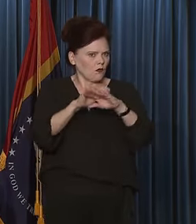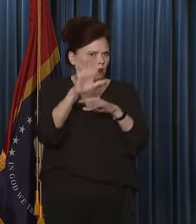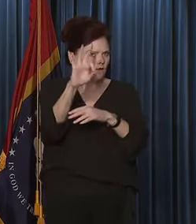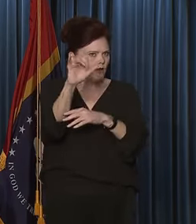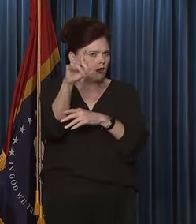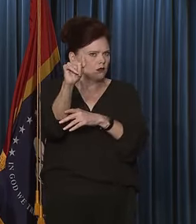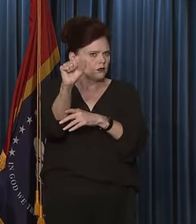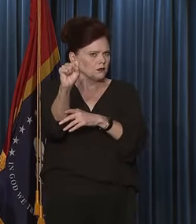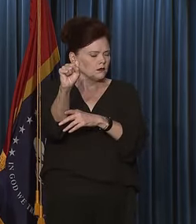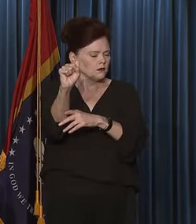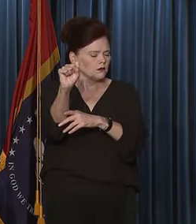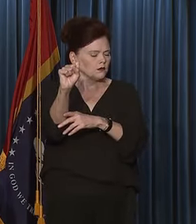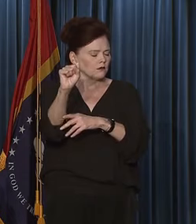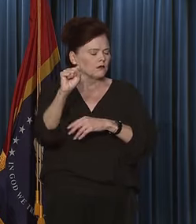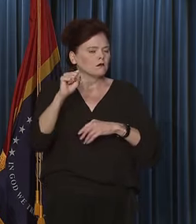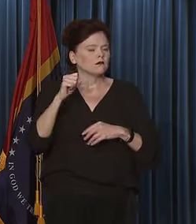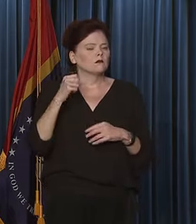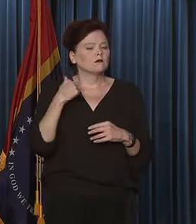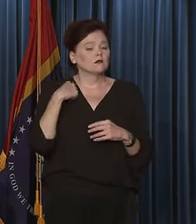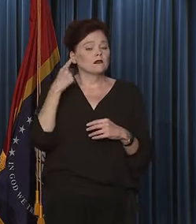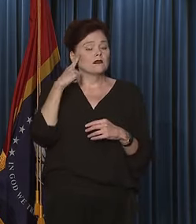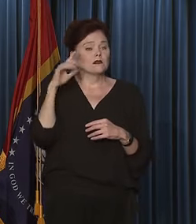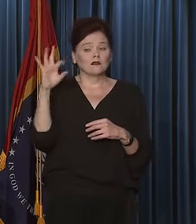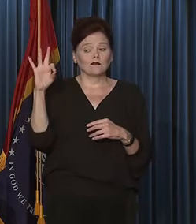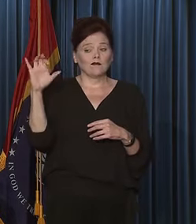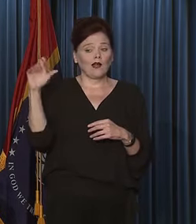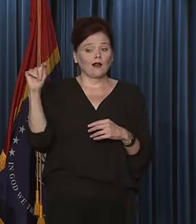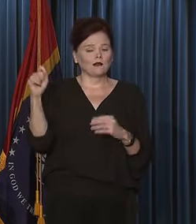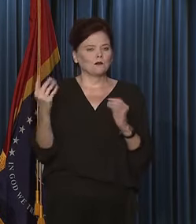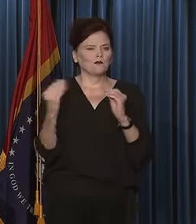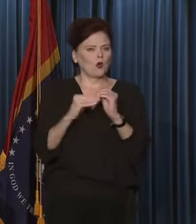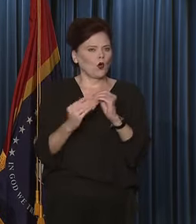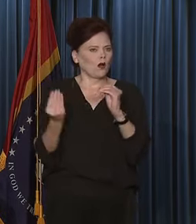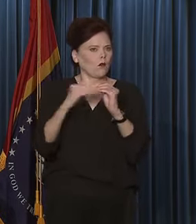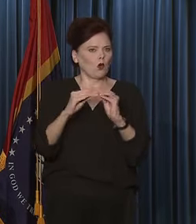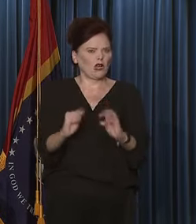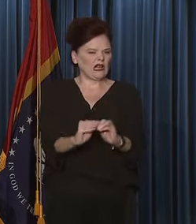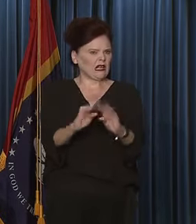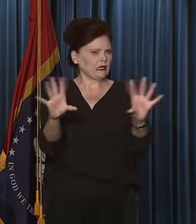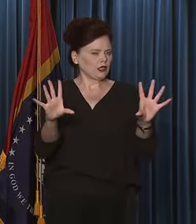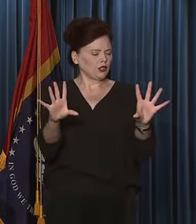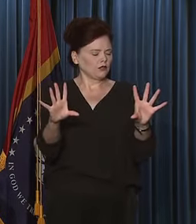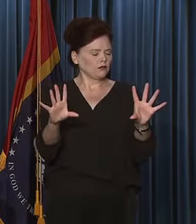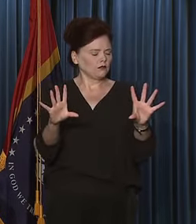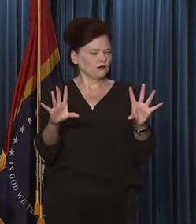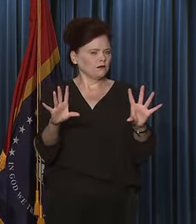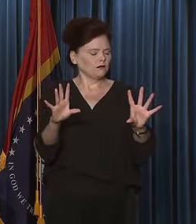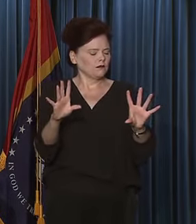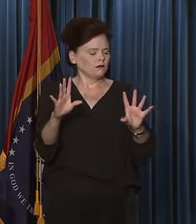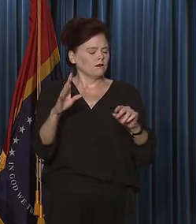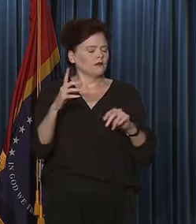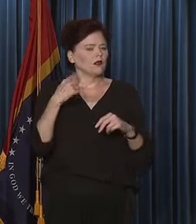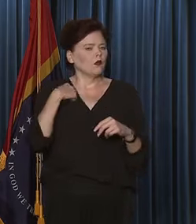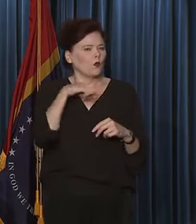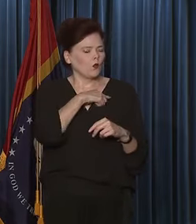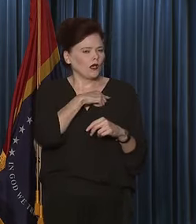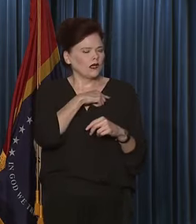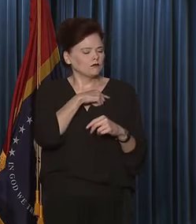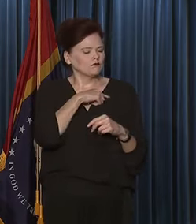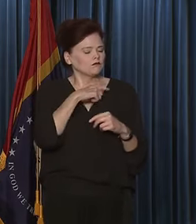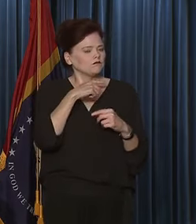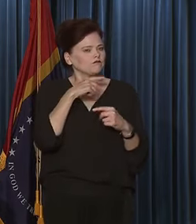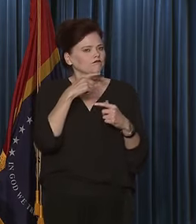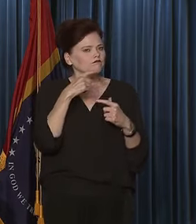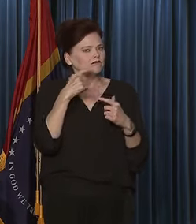And I think the facts are becoming more and more clear that we find ourselves in large